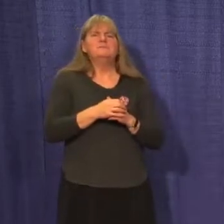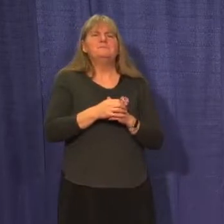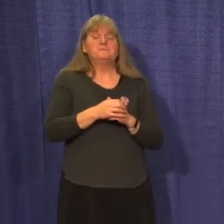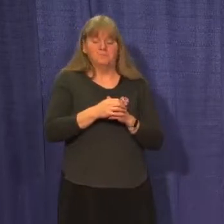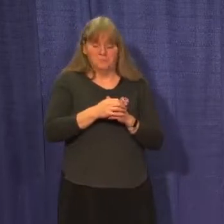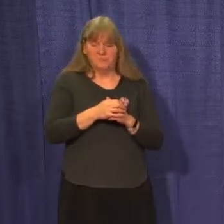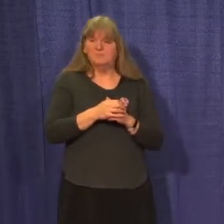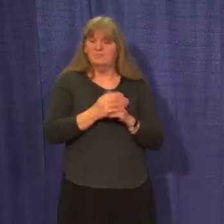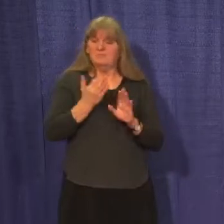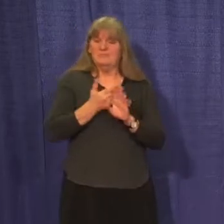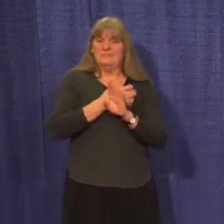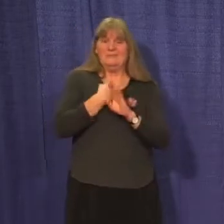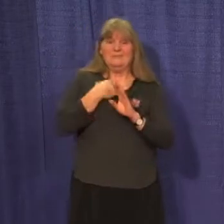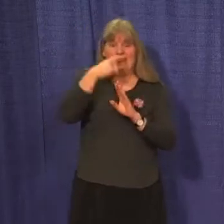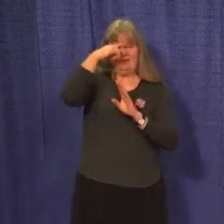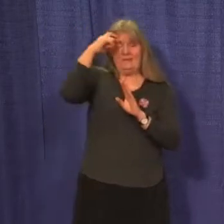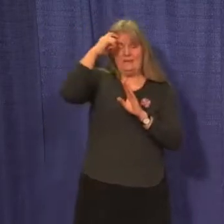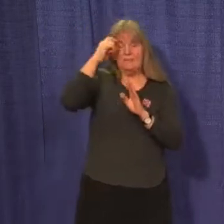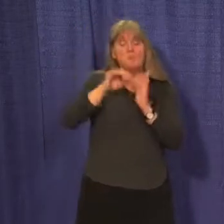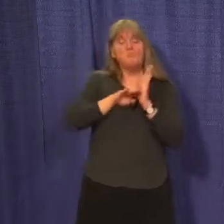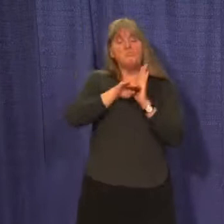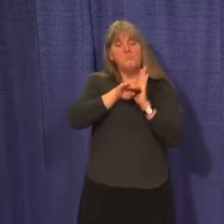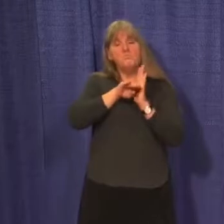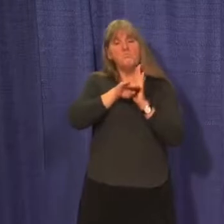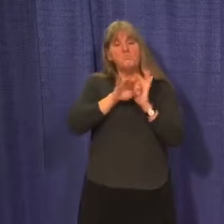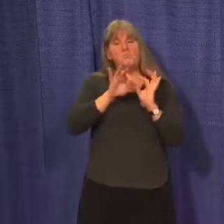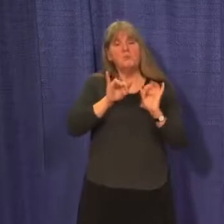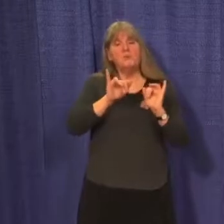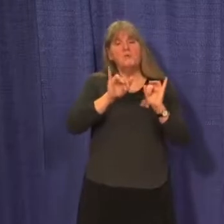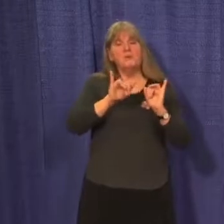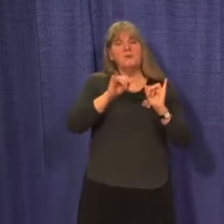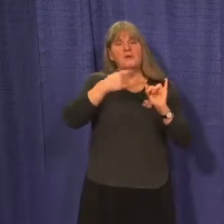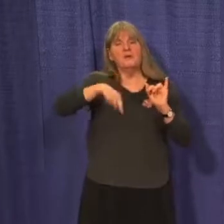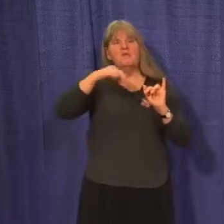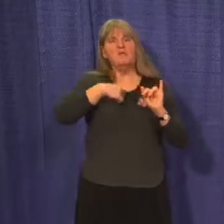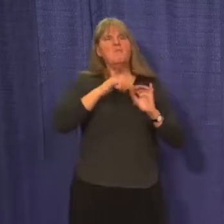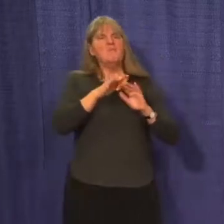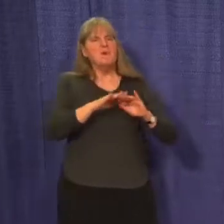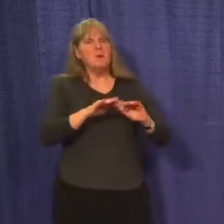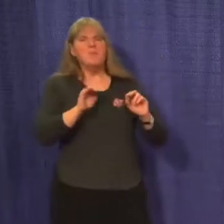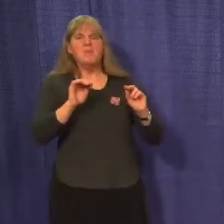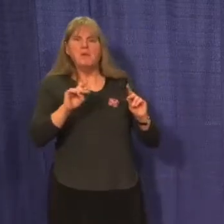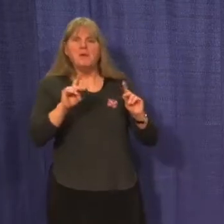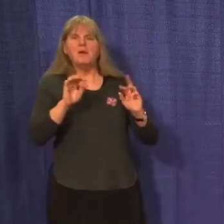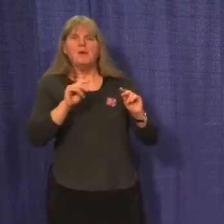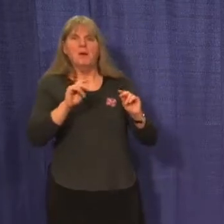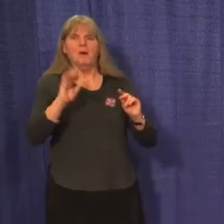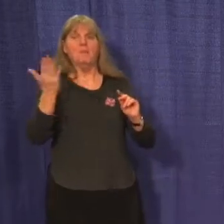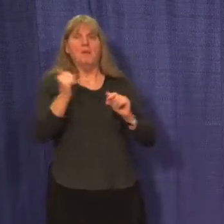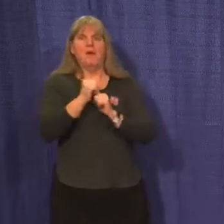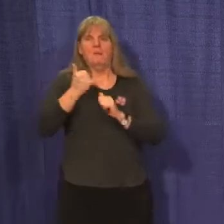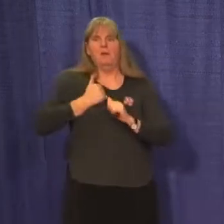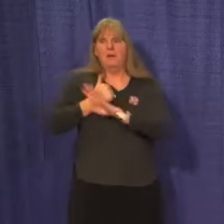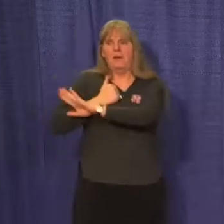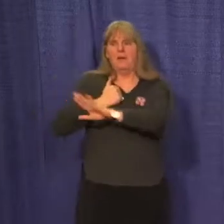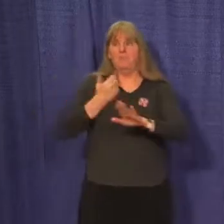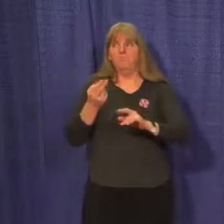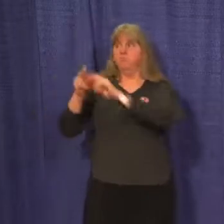months of stability over the summer months, I think we felt a sense of calm in comparison to other jurisdictions.